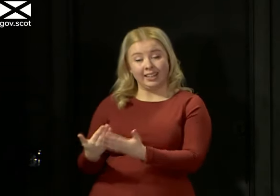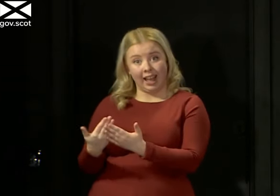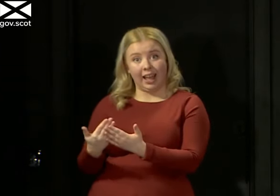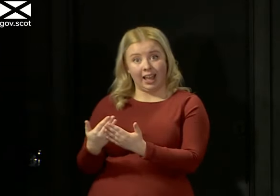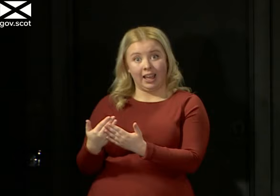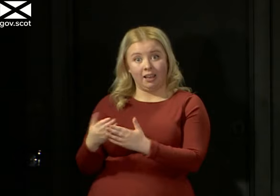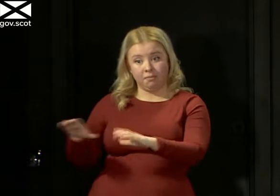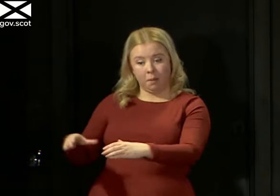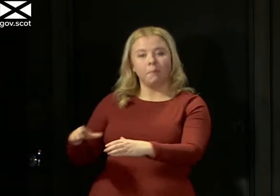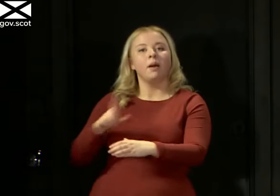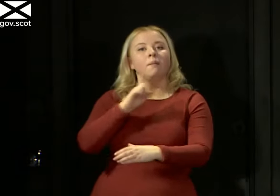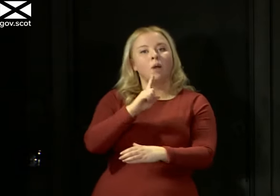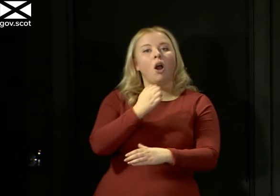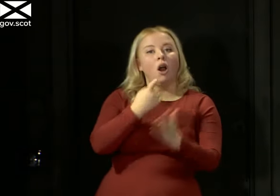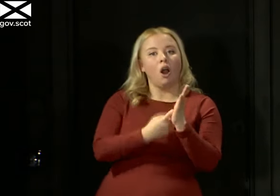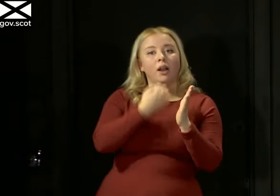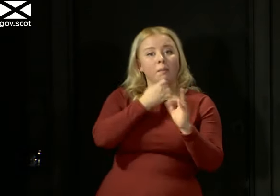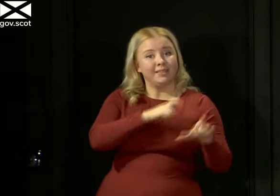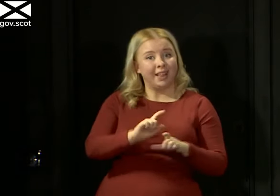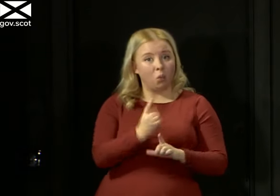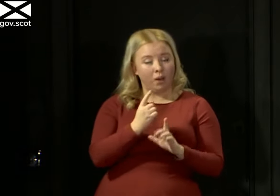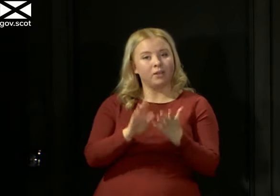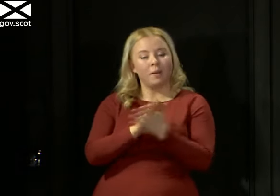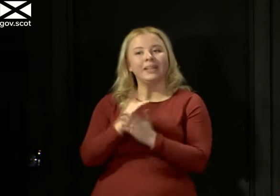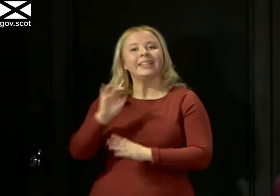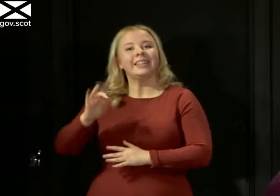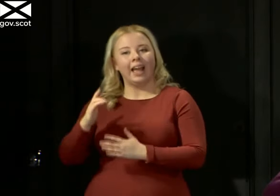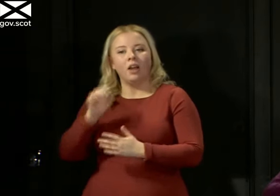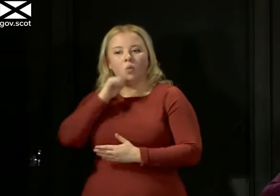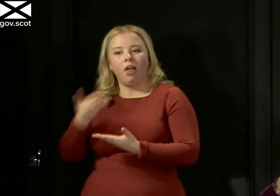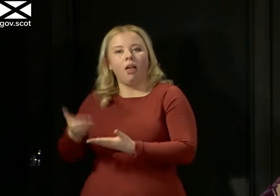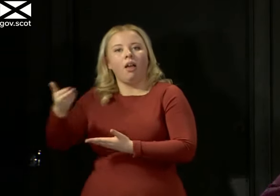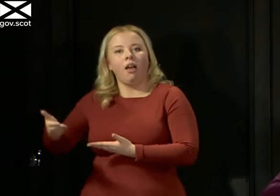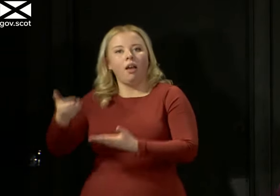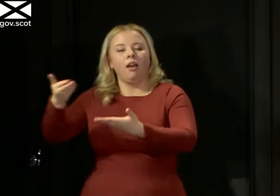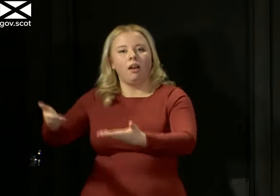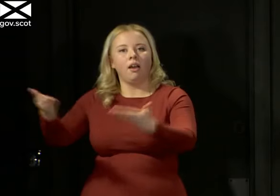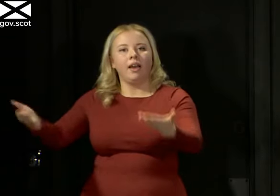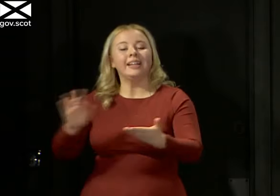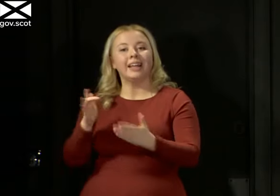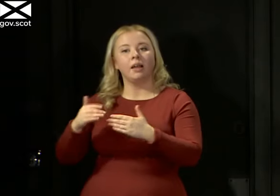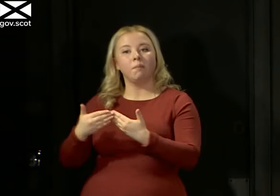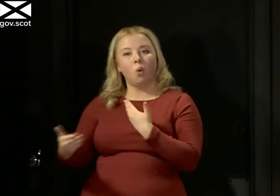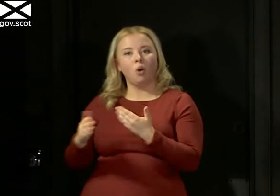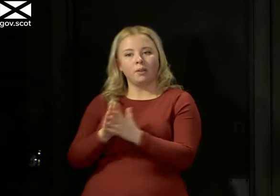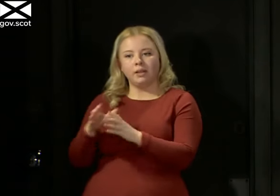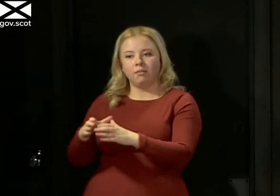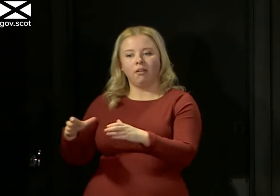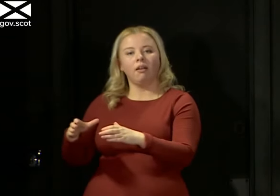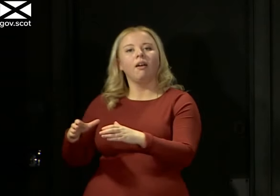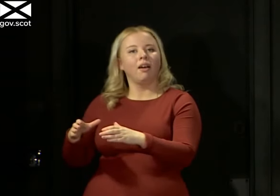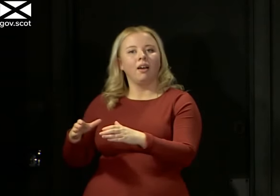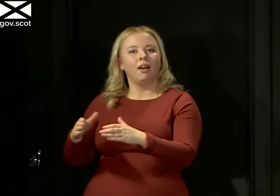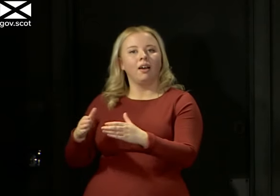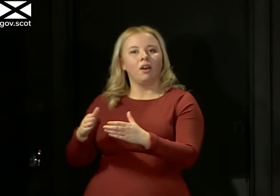just infect 10 more. So the numbers of people becoming infected with an R number of 1 is much